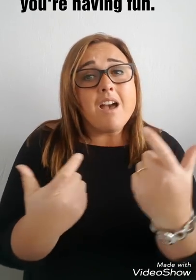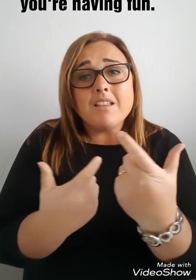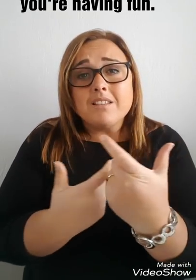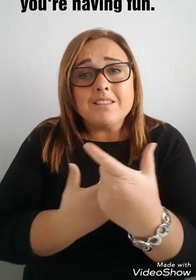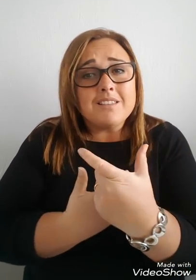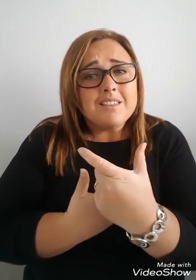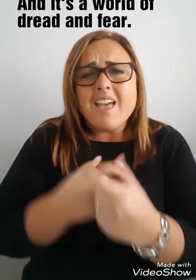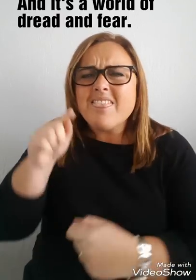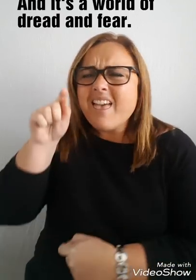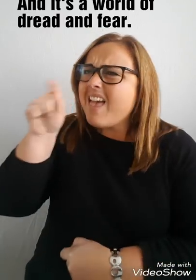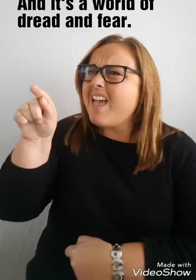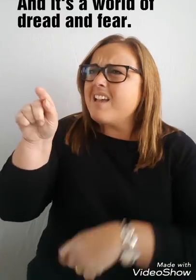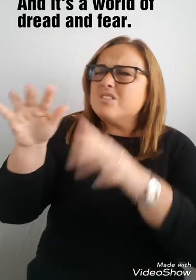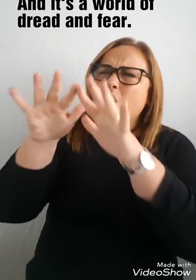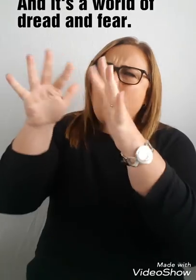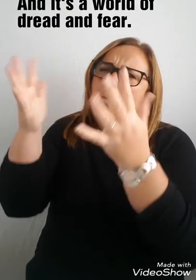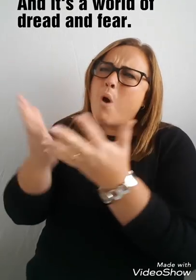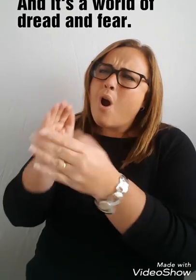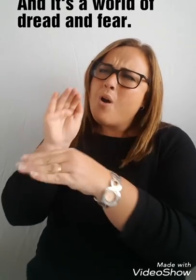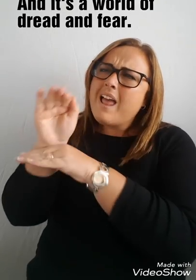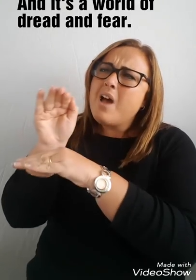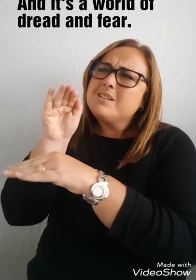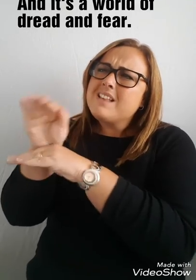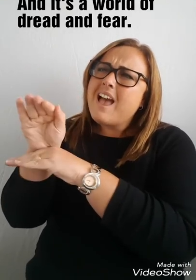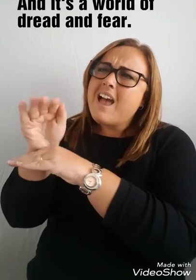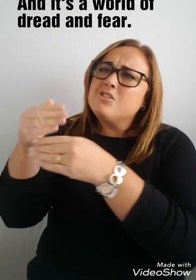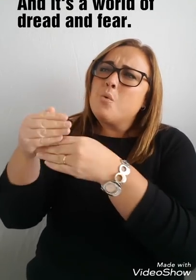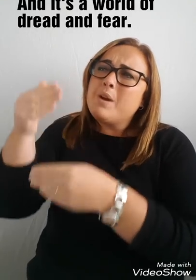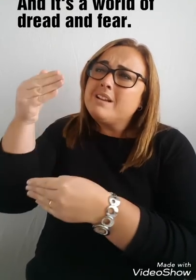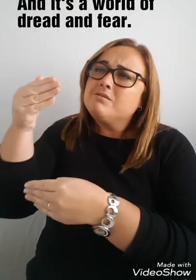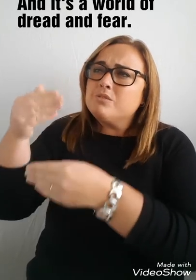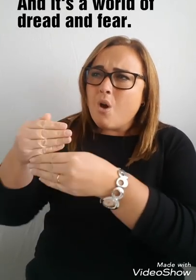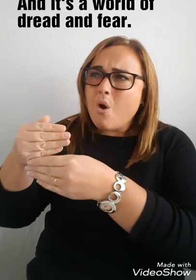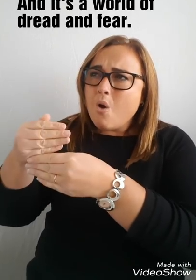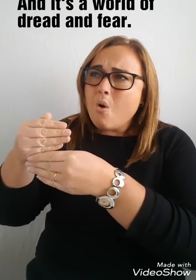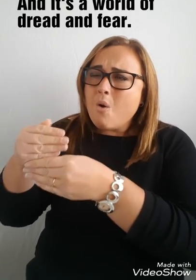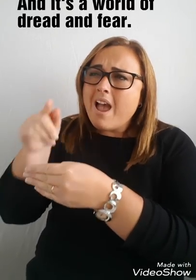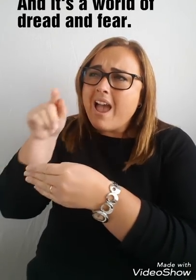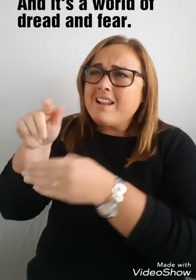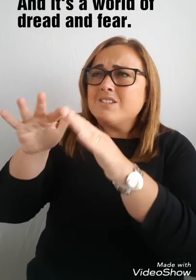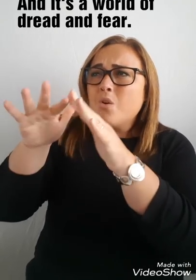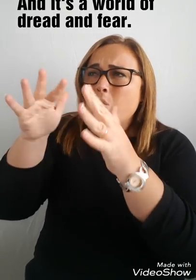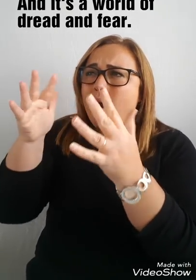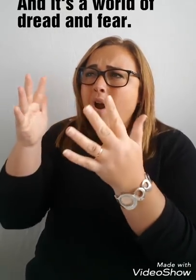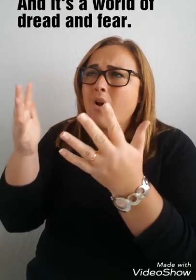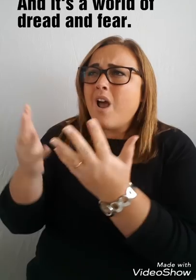there's no world outside your window, and it's a world